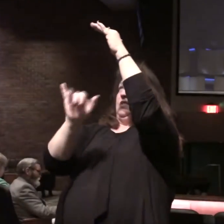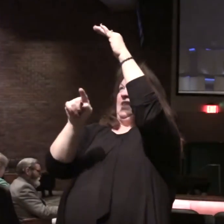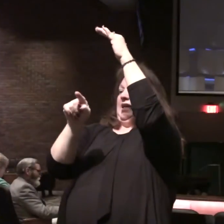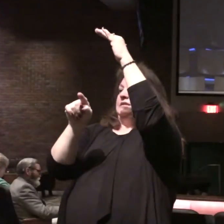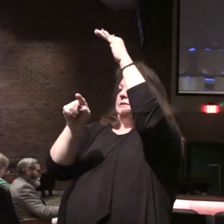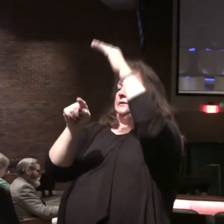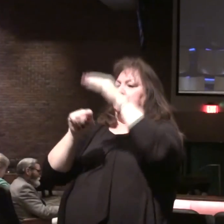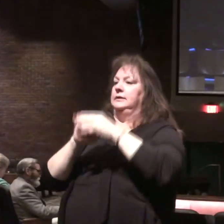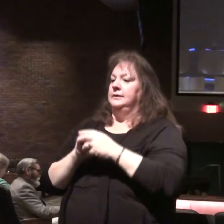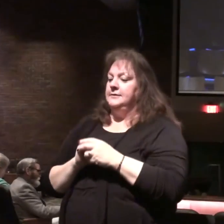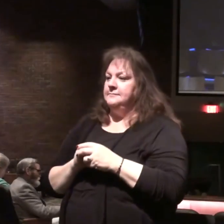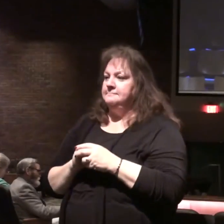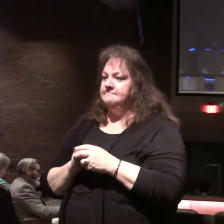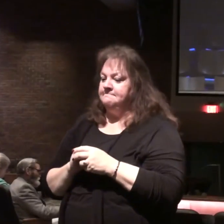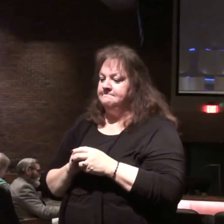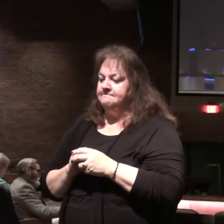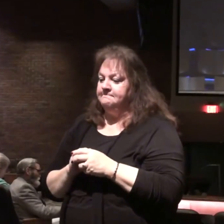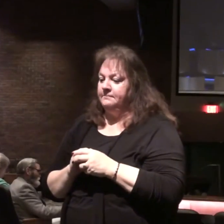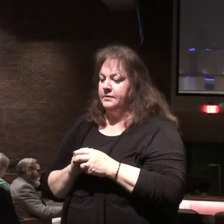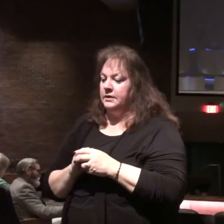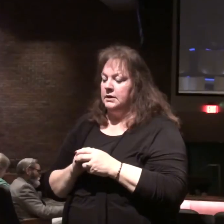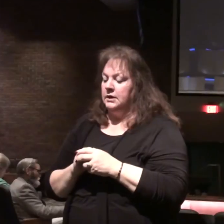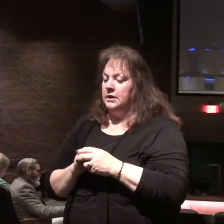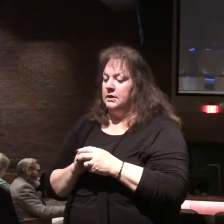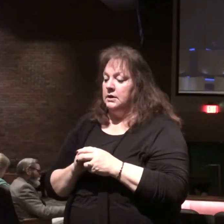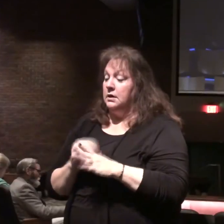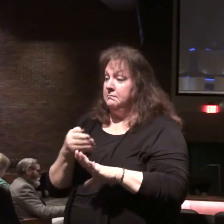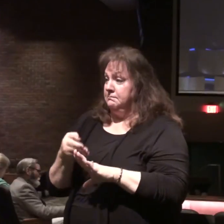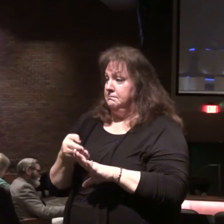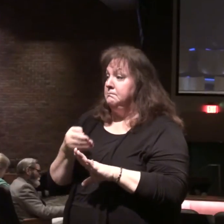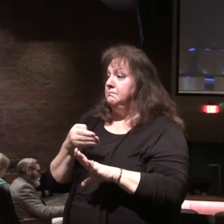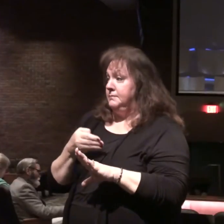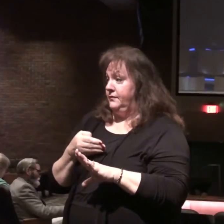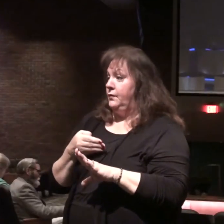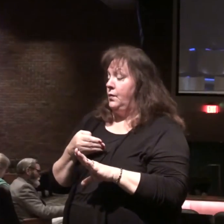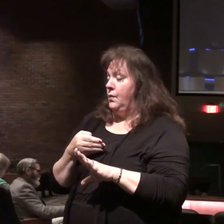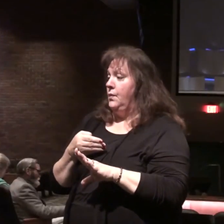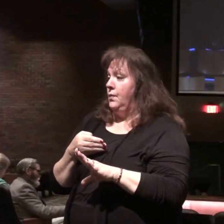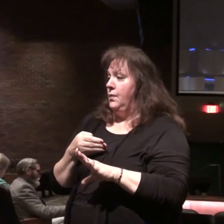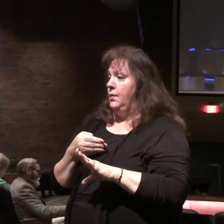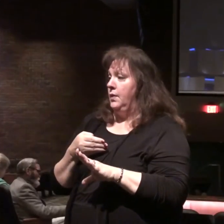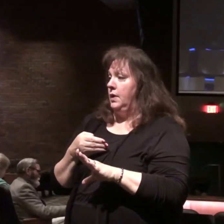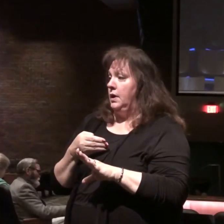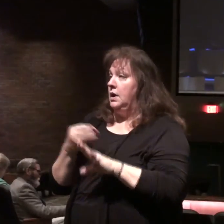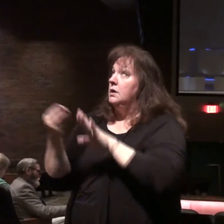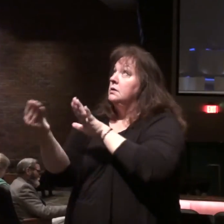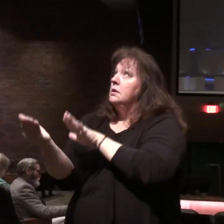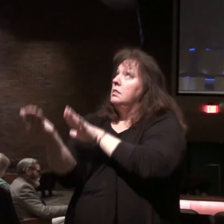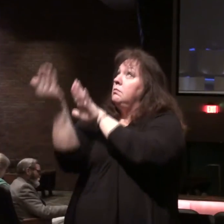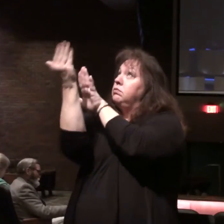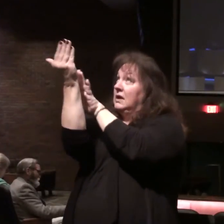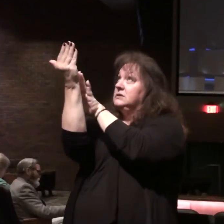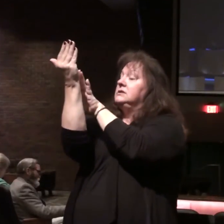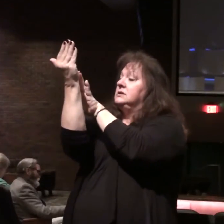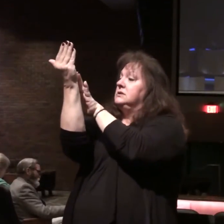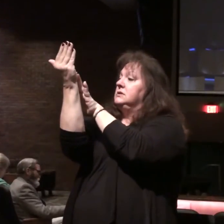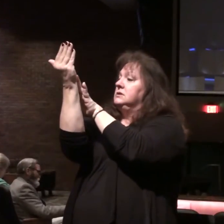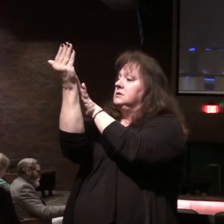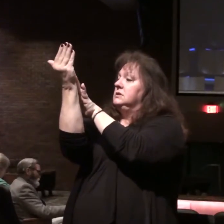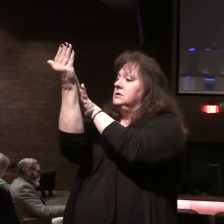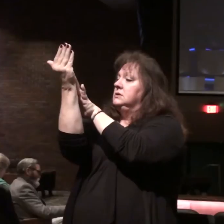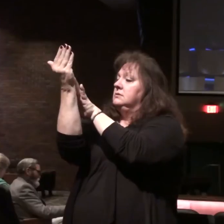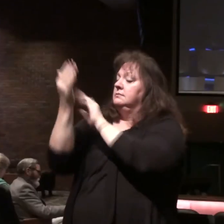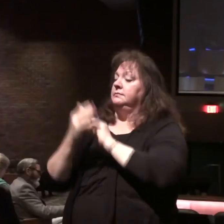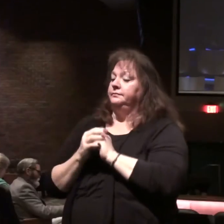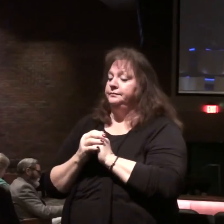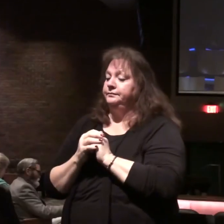passage in a moment. Which was before the very presence of God in the tabernacle and the temple